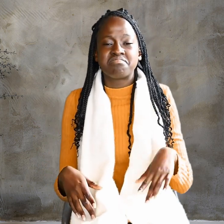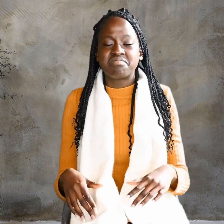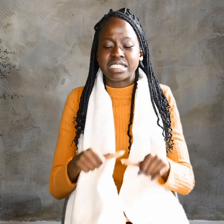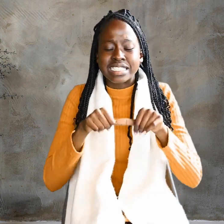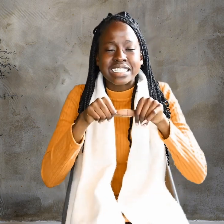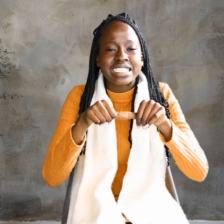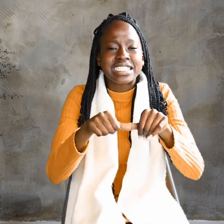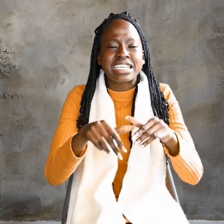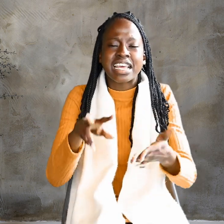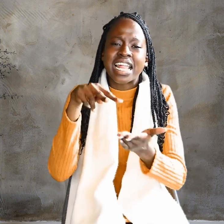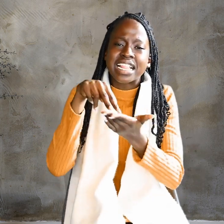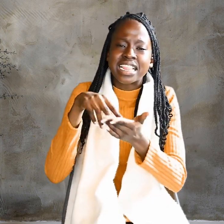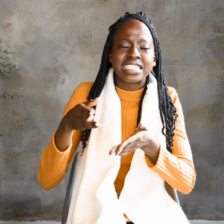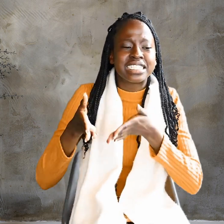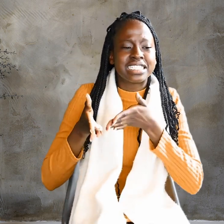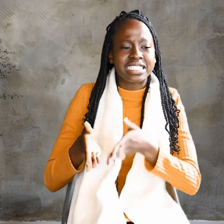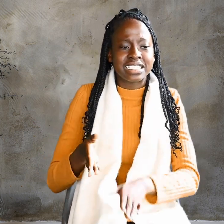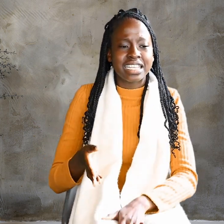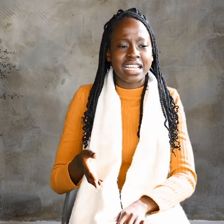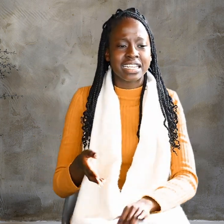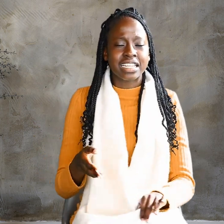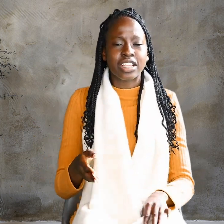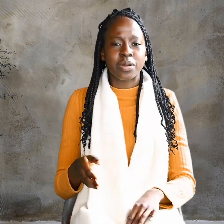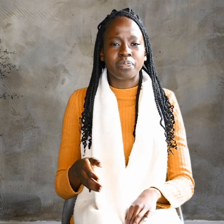still standing there.